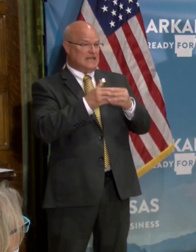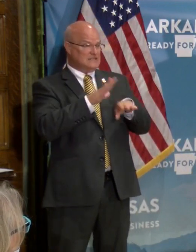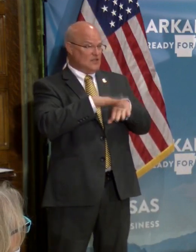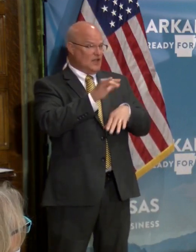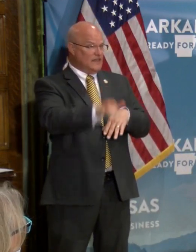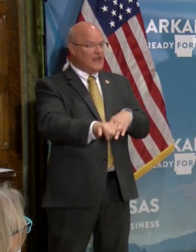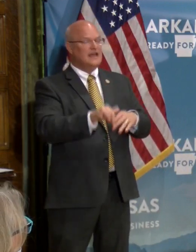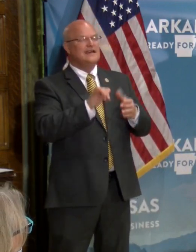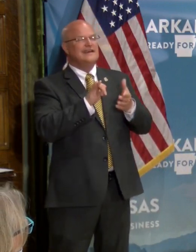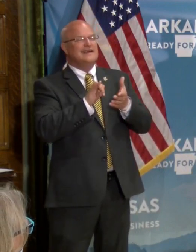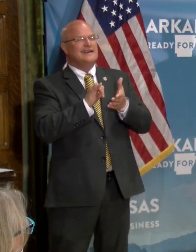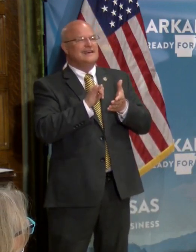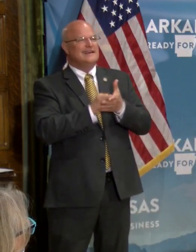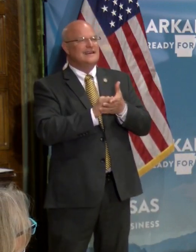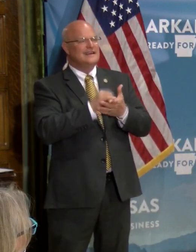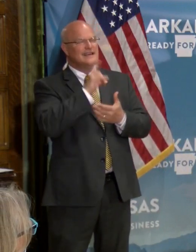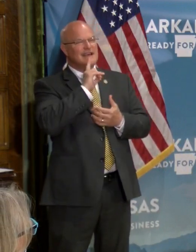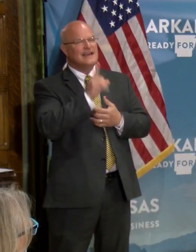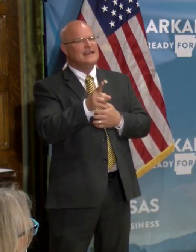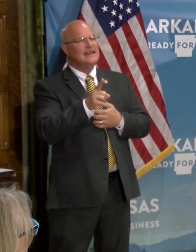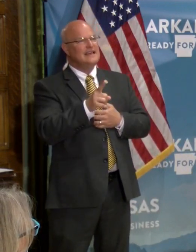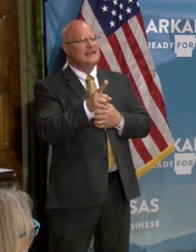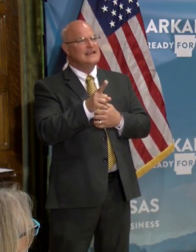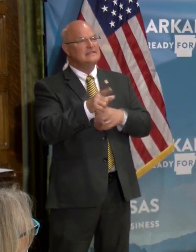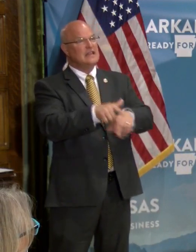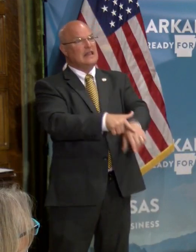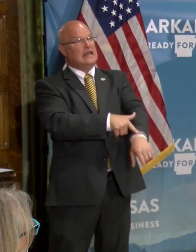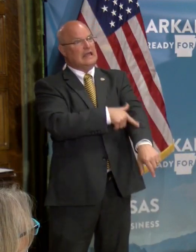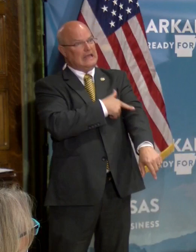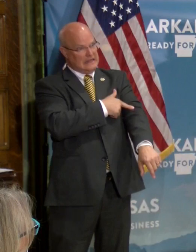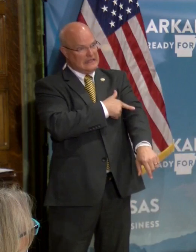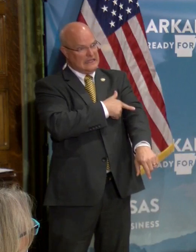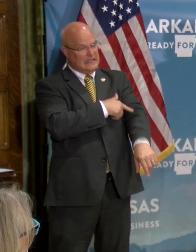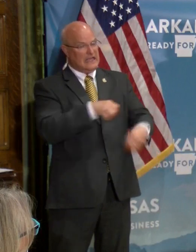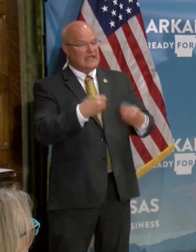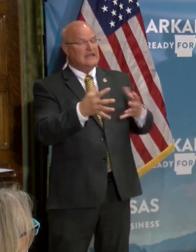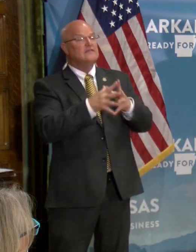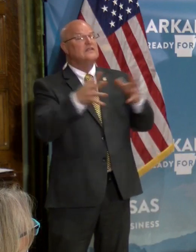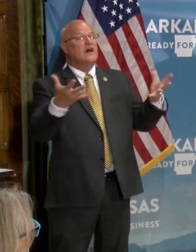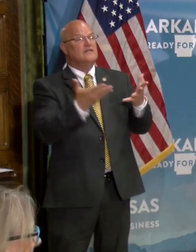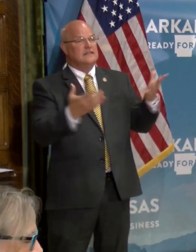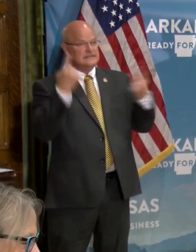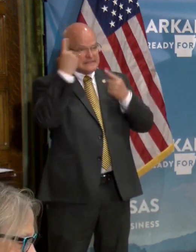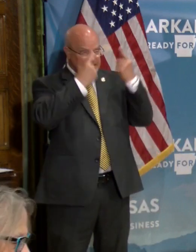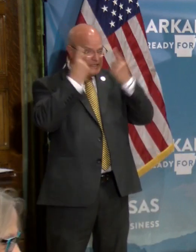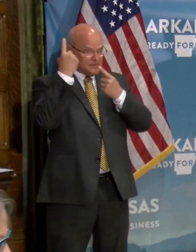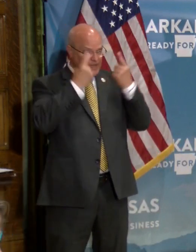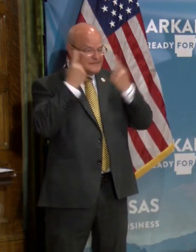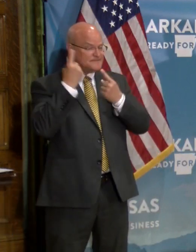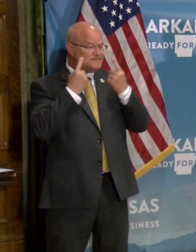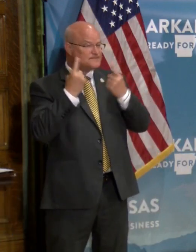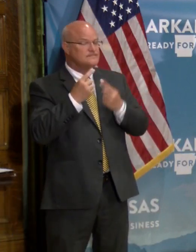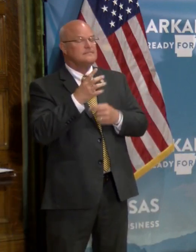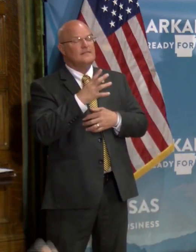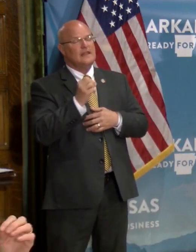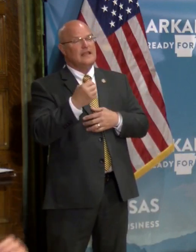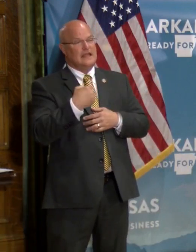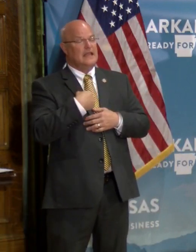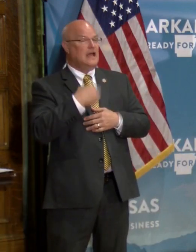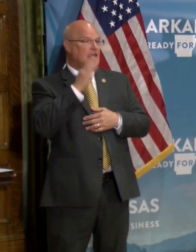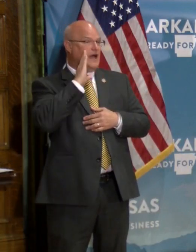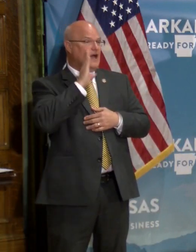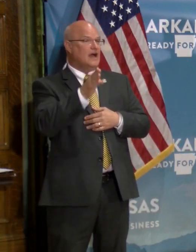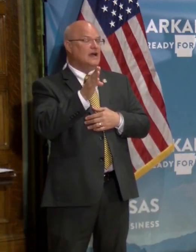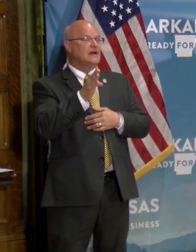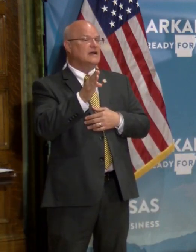that. Uh, those are, are, uh, pretty lengthy and, uh, give a lot of things to think about and consider and, uh, I will,